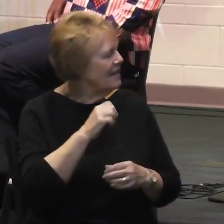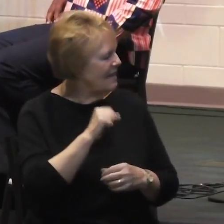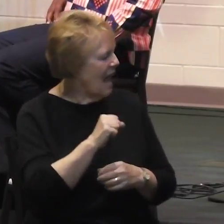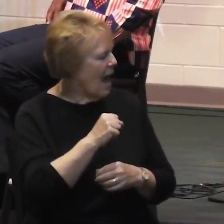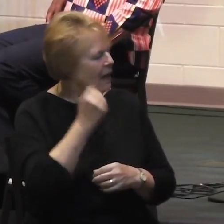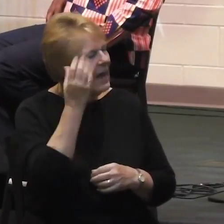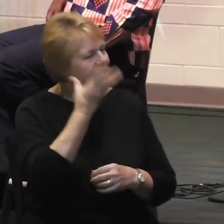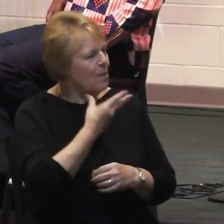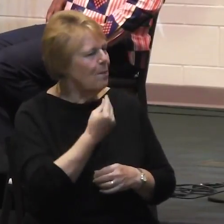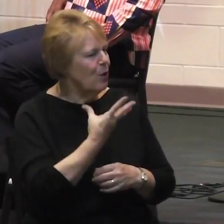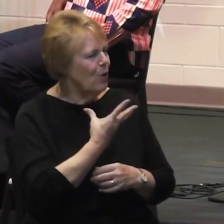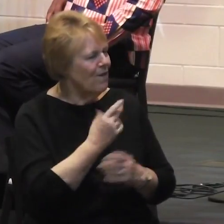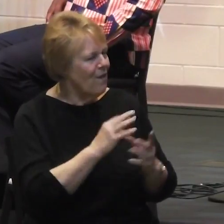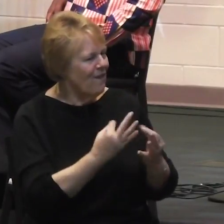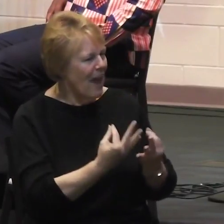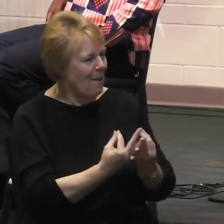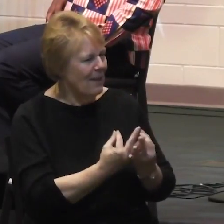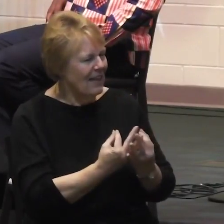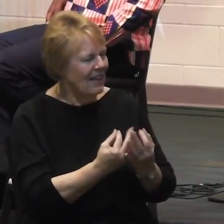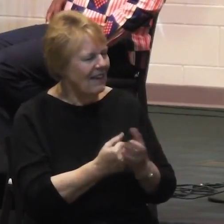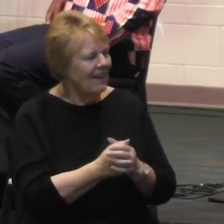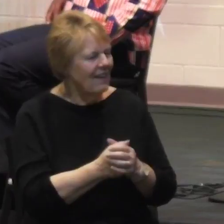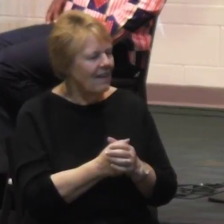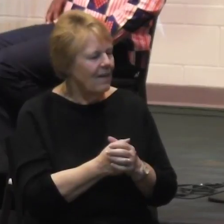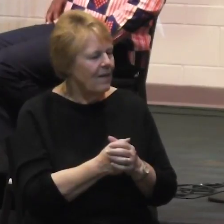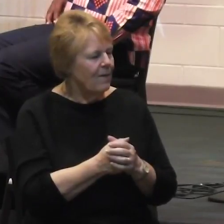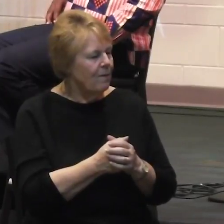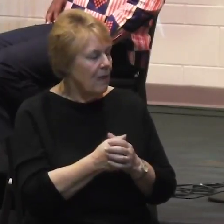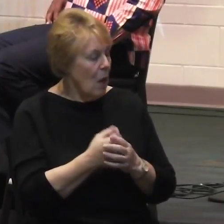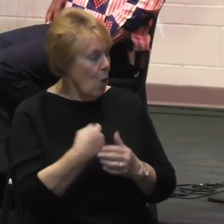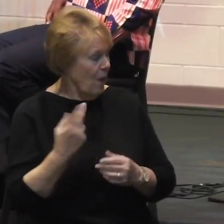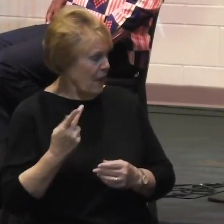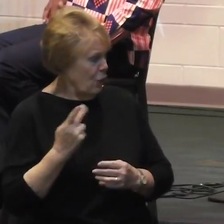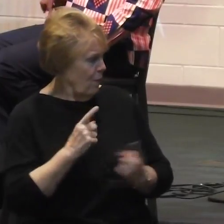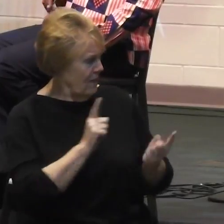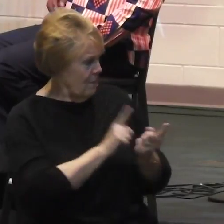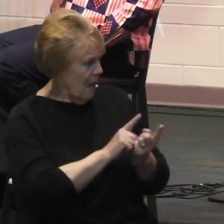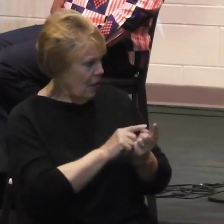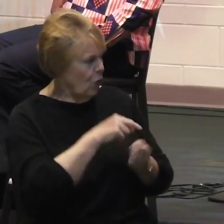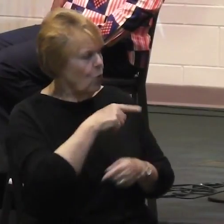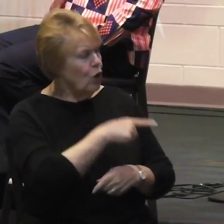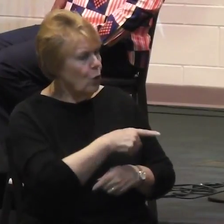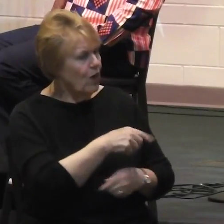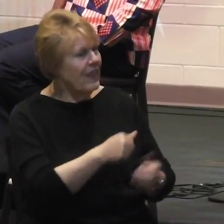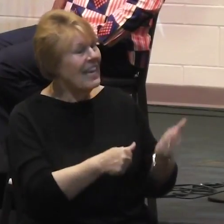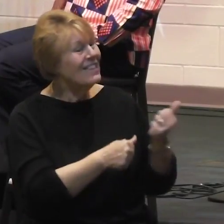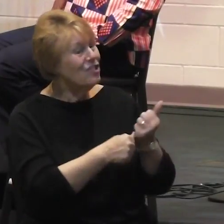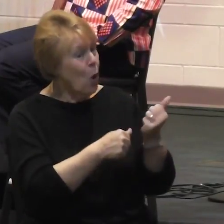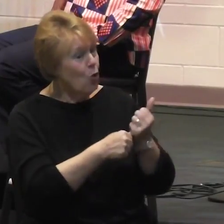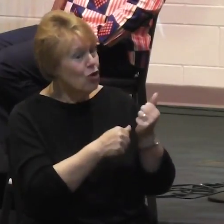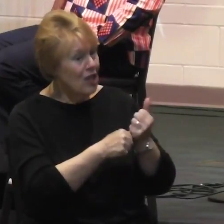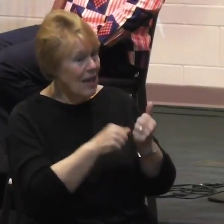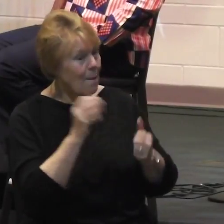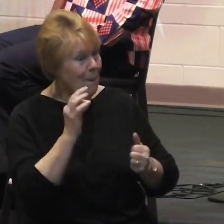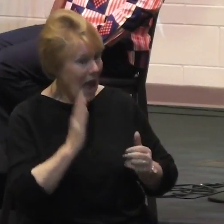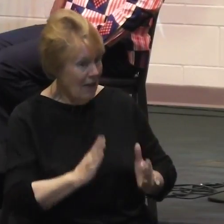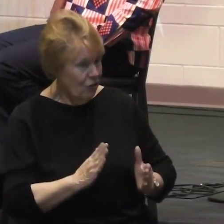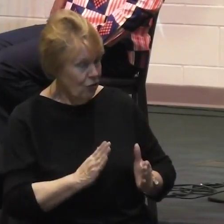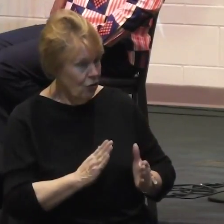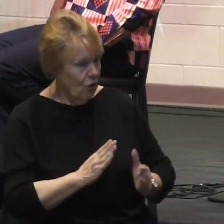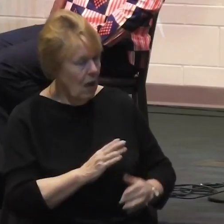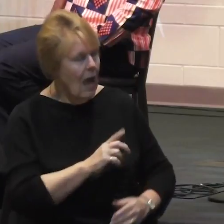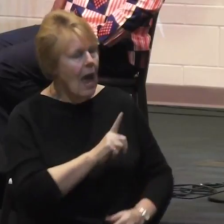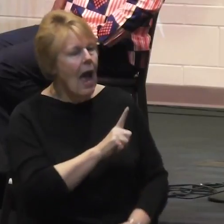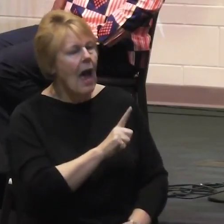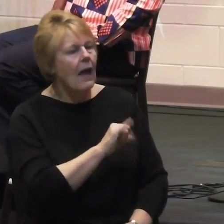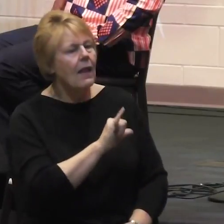Now, you have been, when we met you, you were the associate pastor at LifeSpring Chapel, which is just outside of